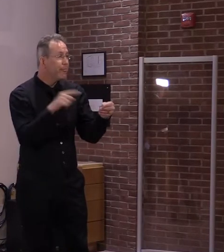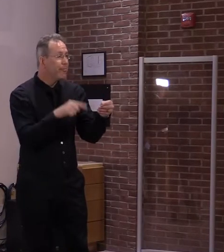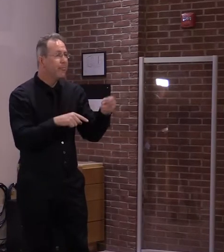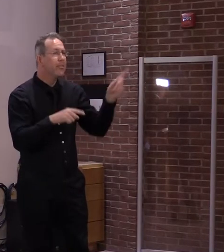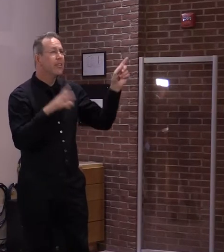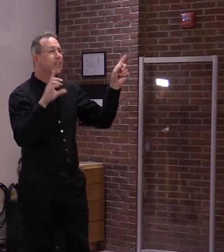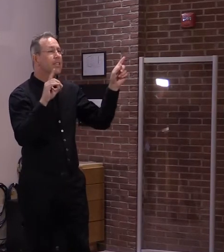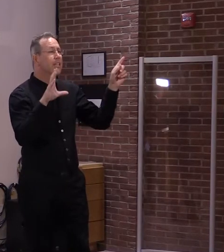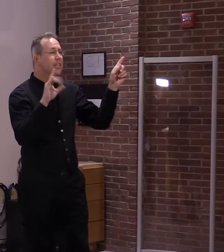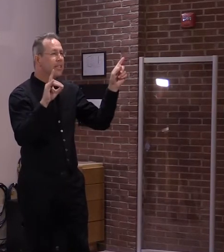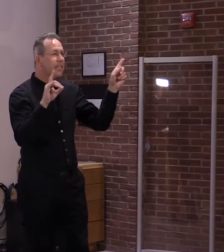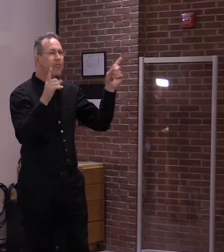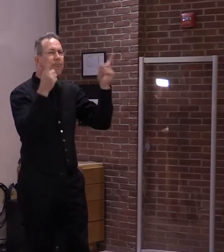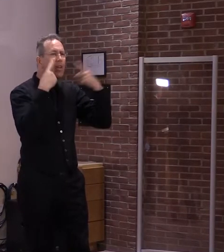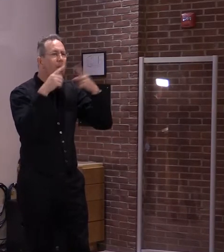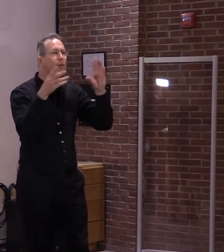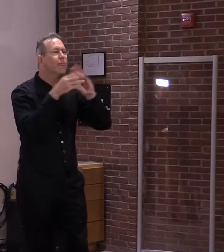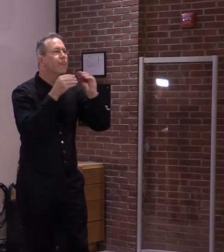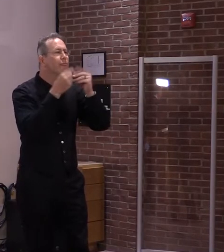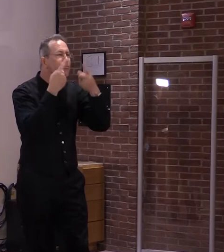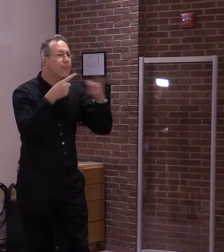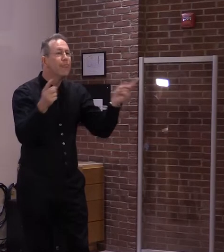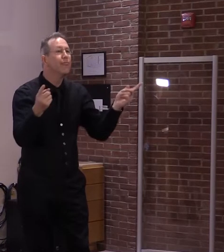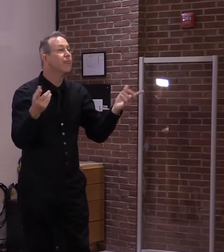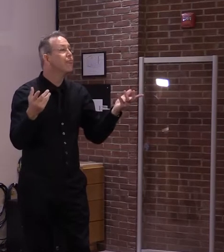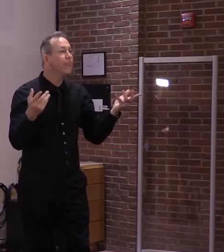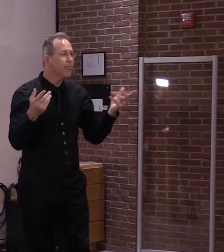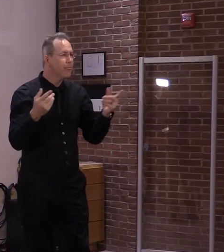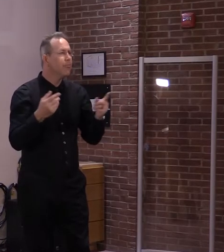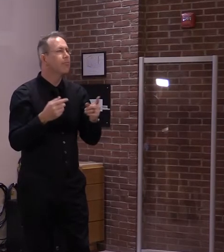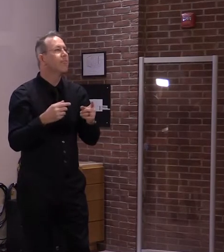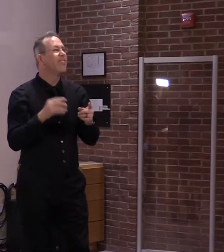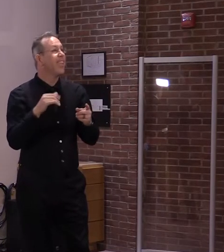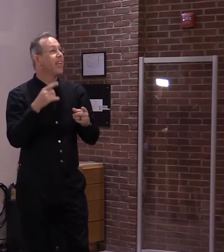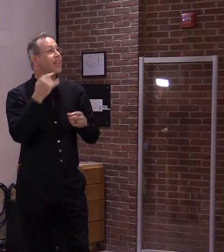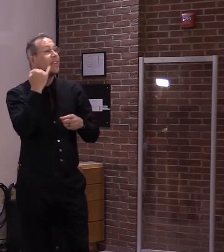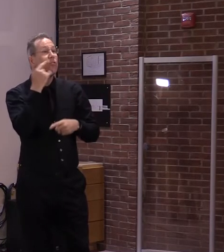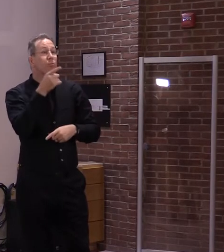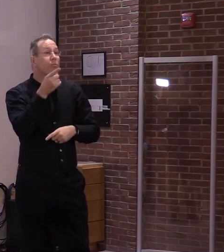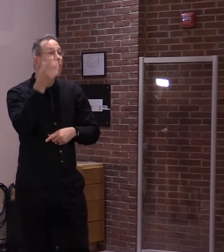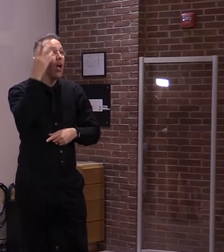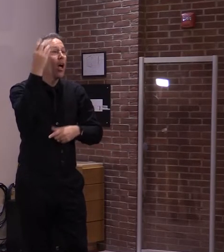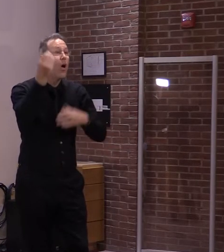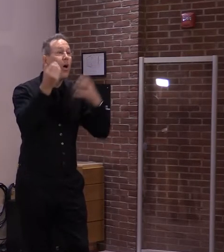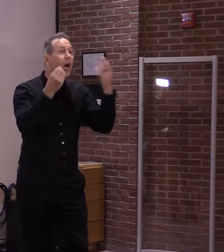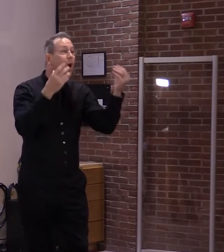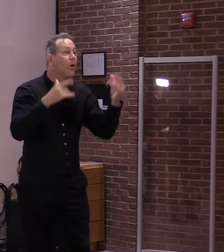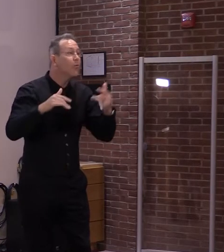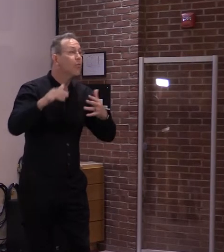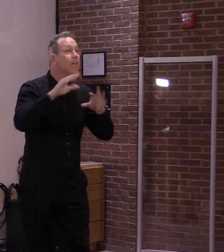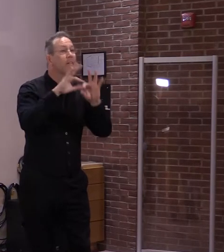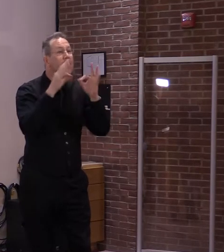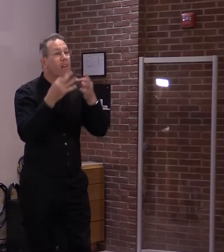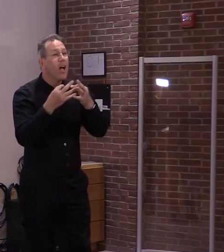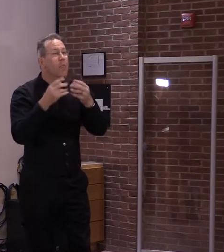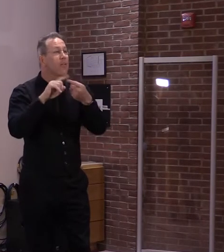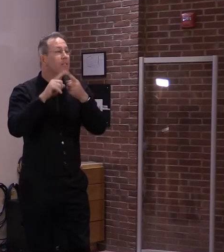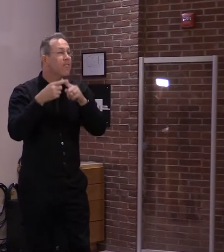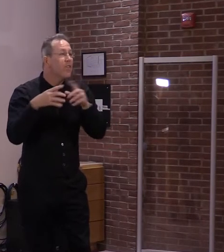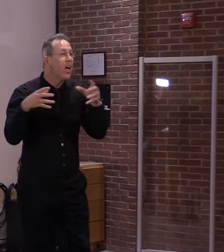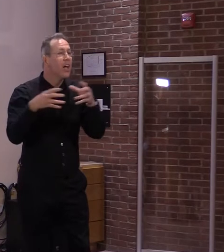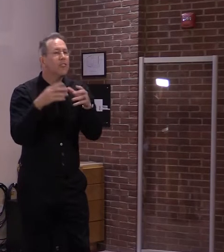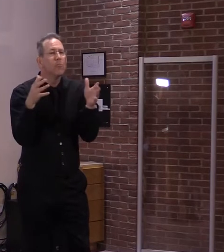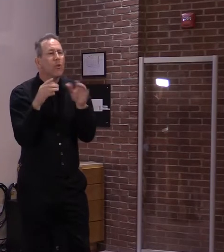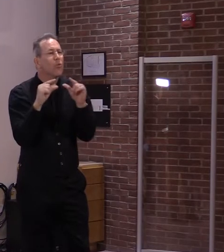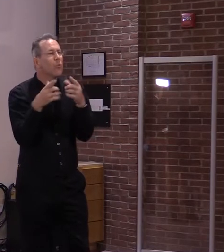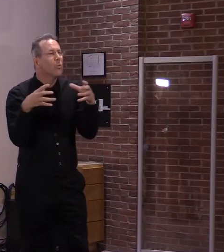vaccinated people outdoors. So when they're exercising alone or with family members or when they attend small gatherings, the CDC says they don't need to wear them anymore. However,